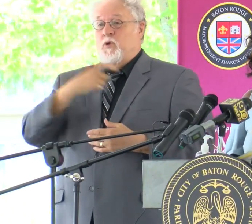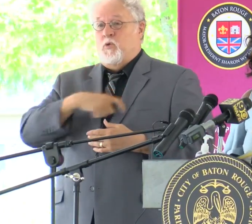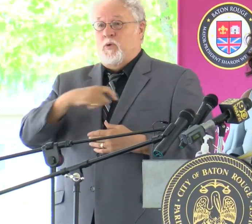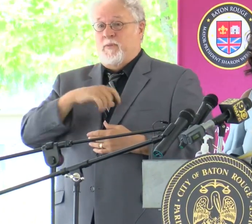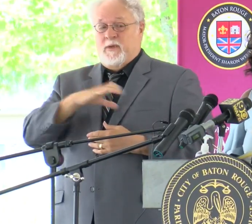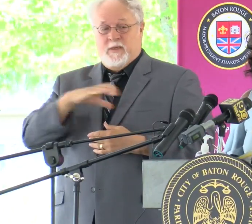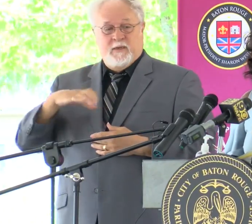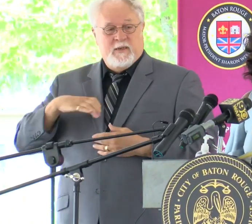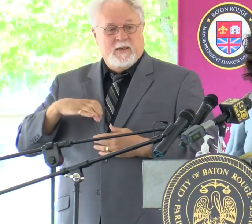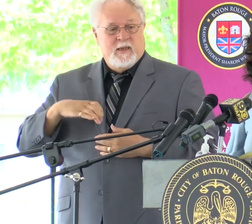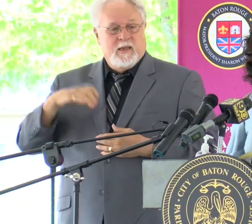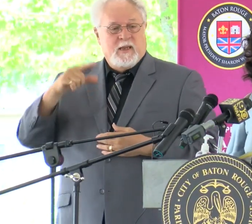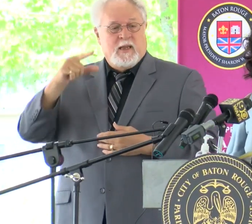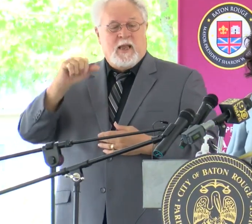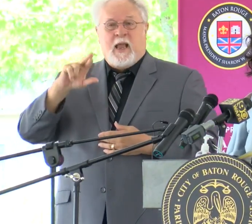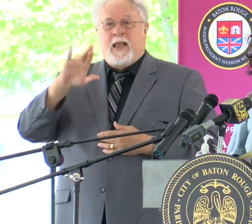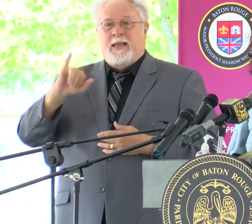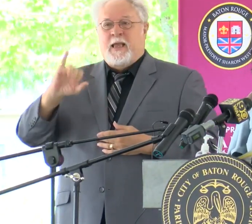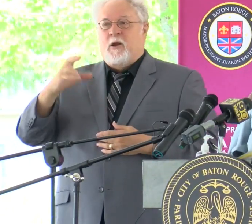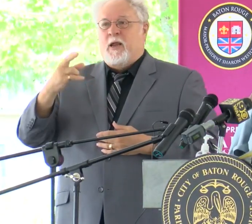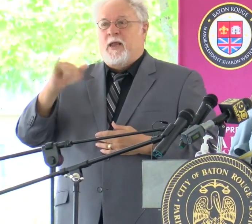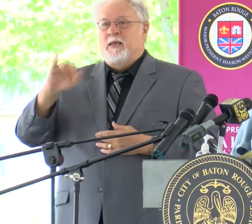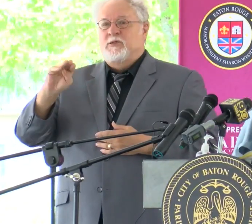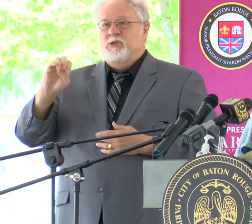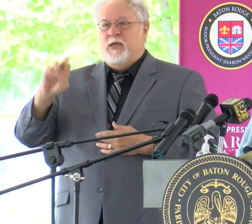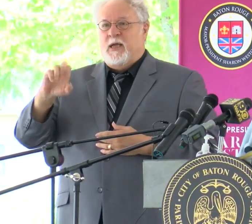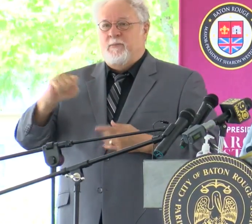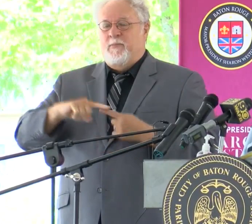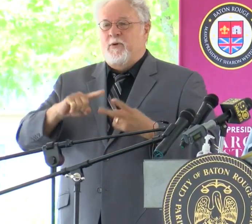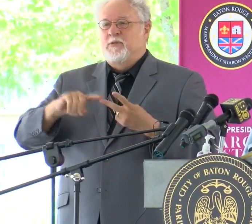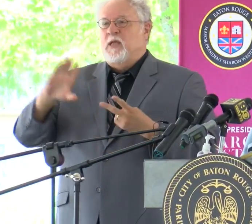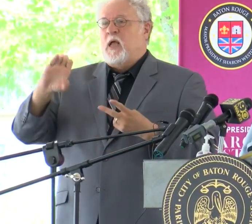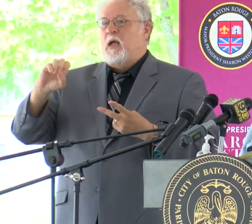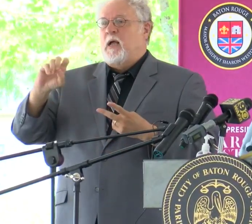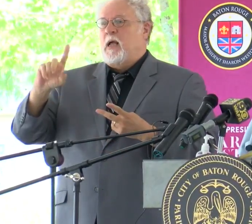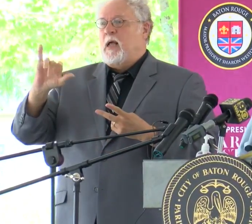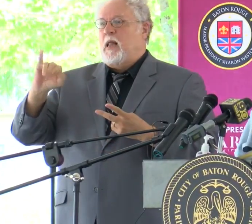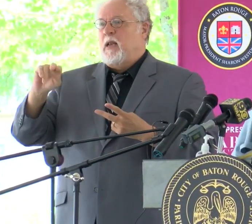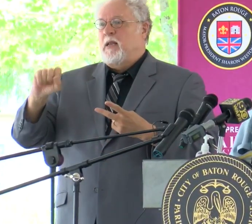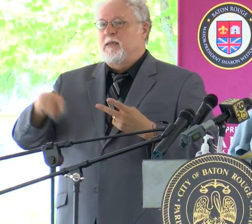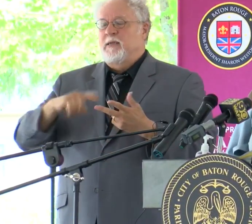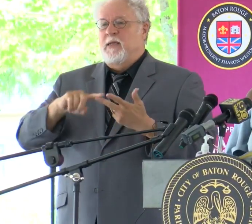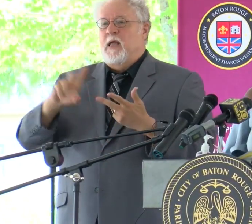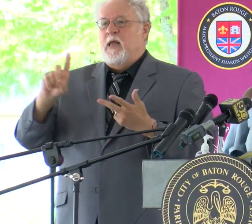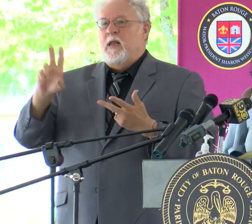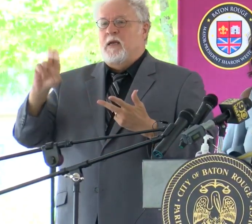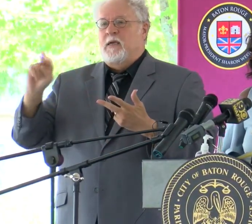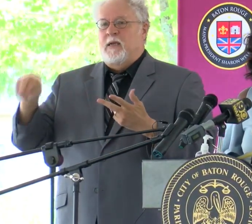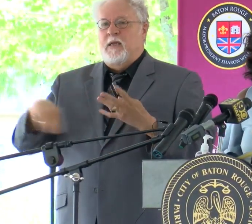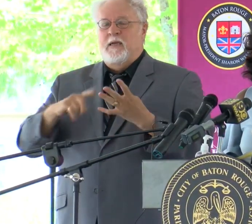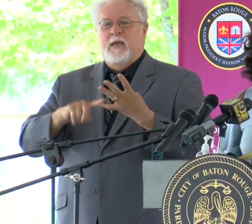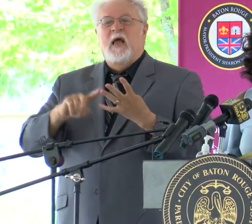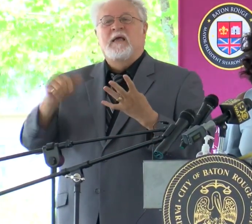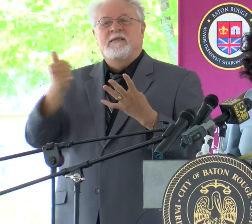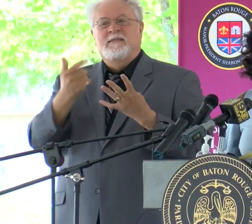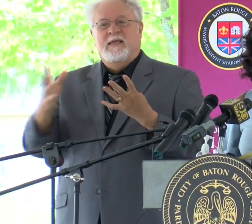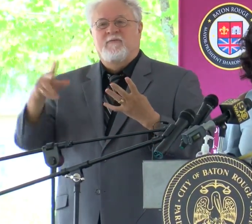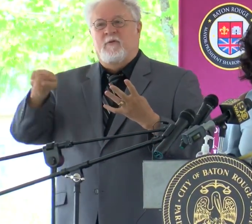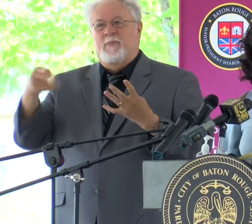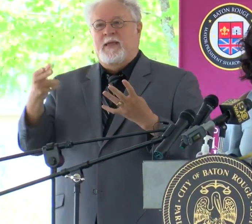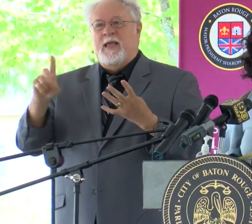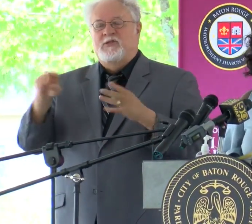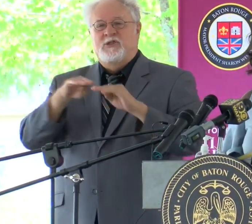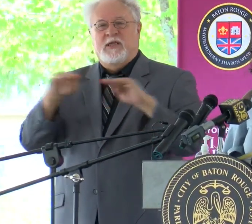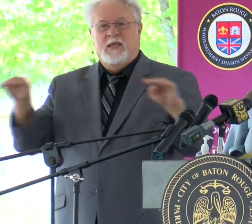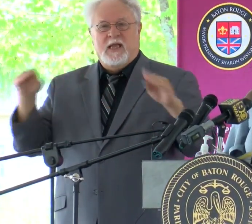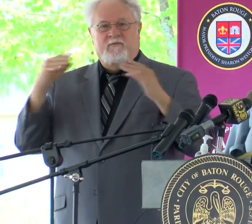Gary Chambers, Eugene Collins, Cleve Dunn, and several Ph.D.